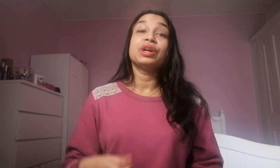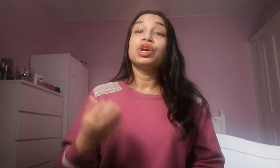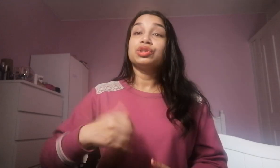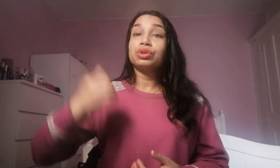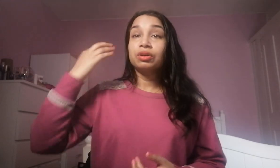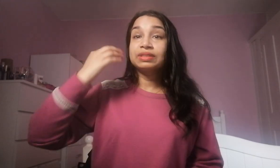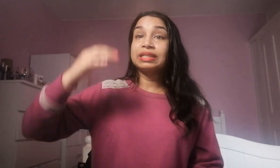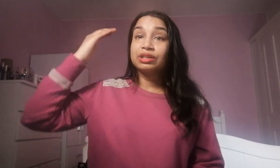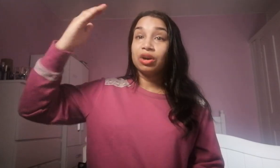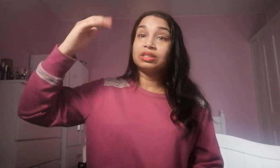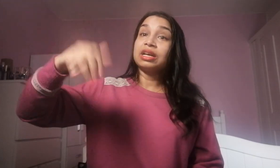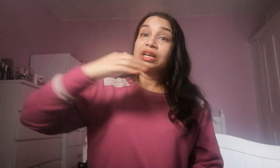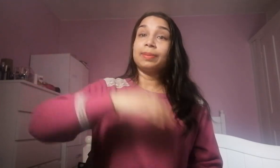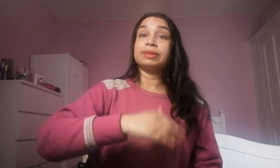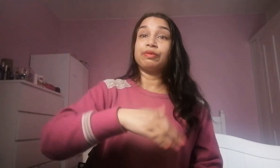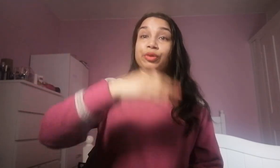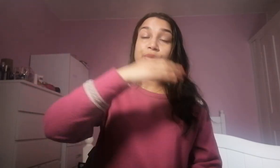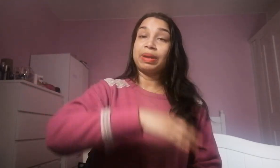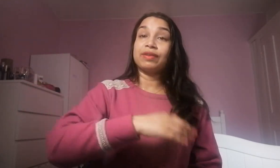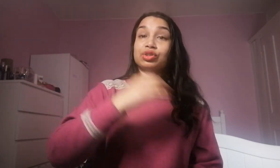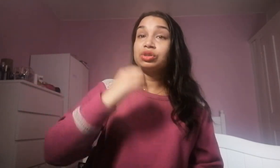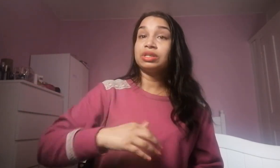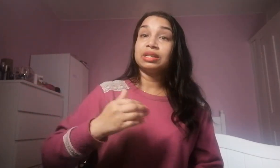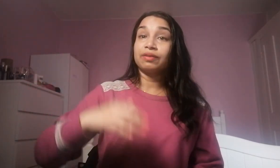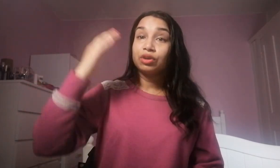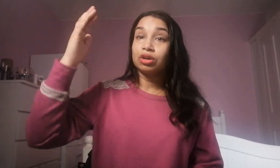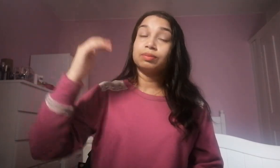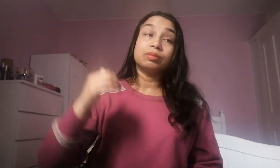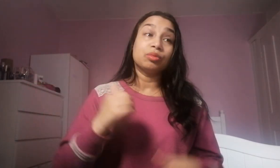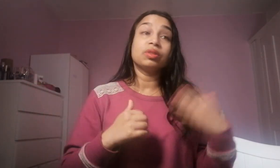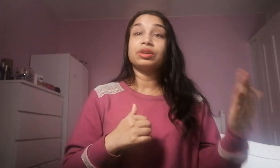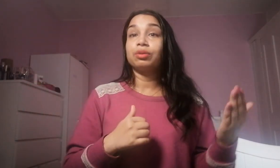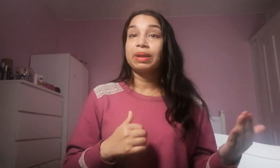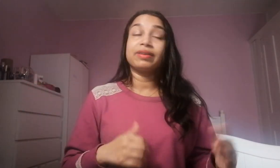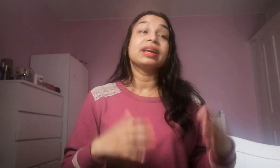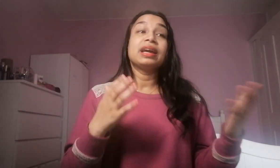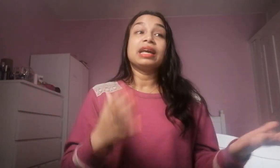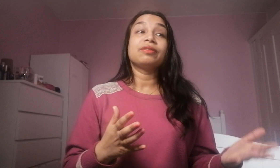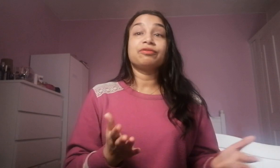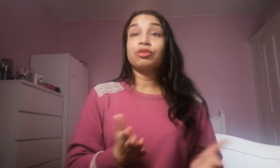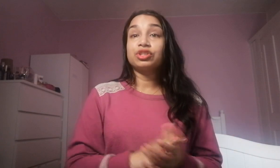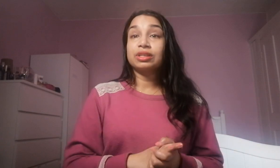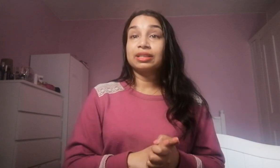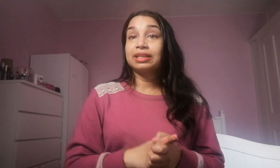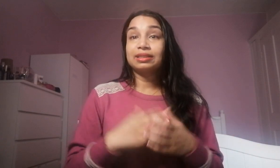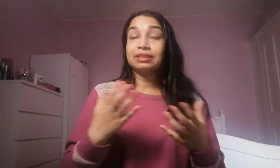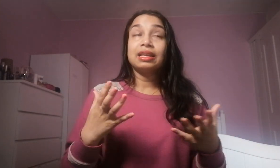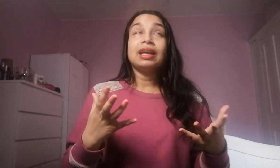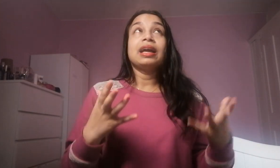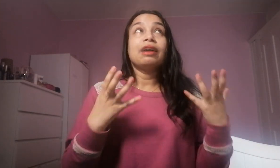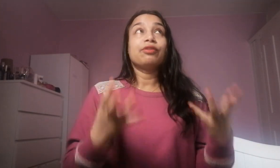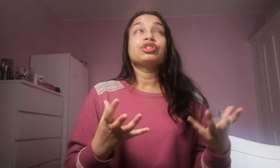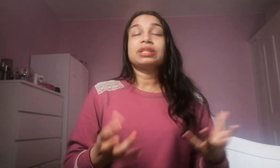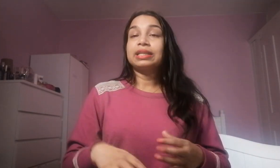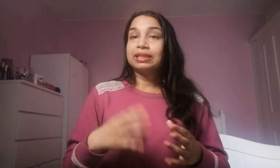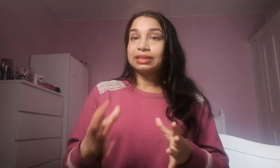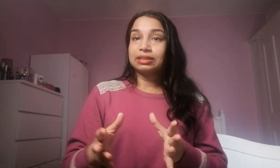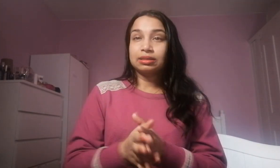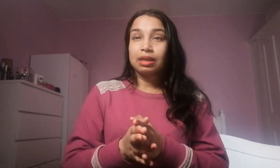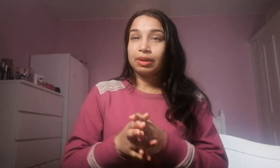so obviously God comes before your parents you need to love God more than your parent and unfortunately unfortunately that's that